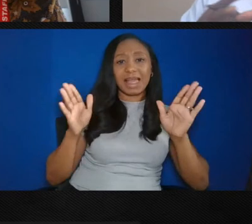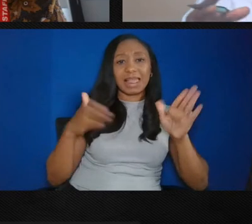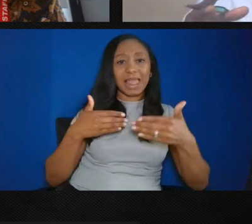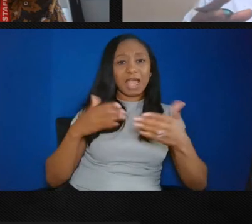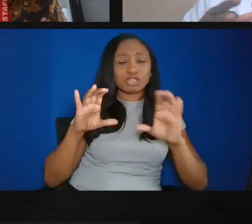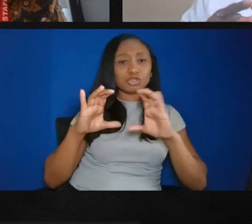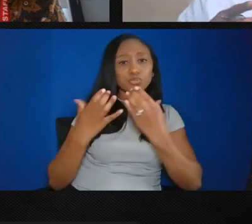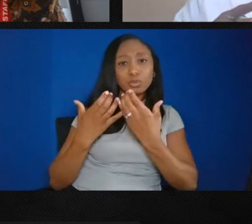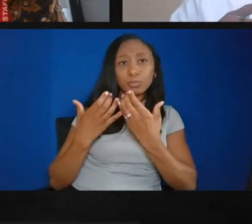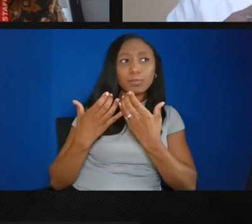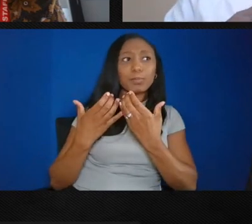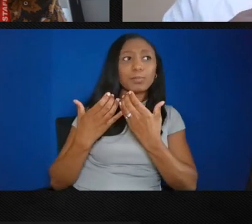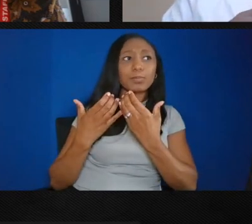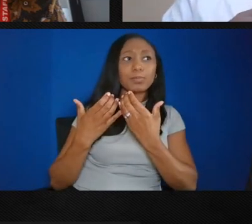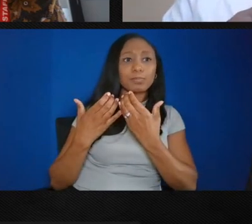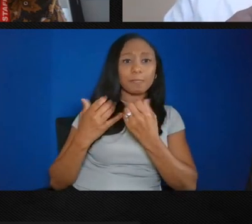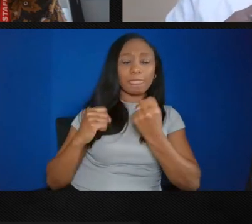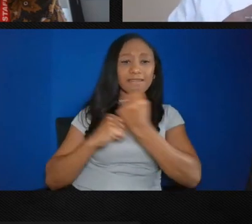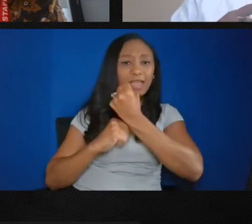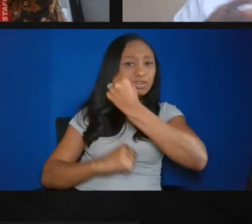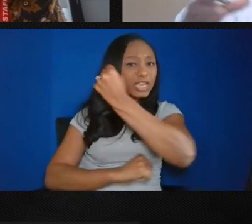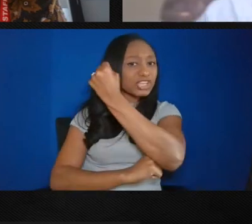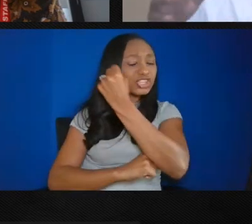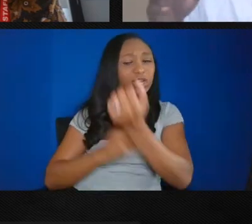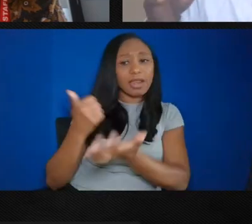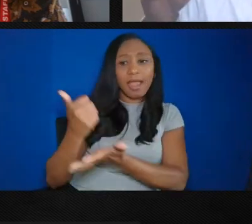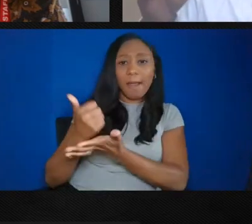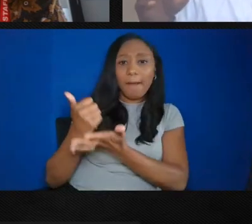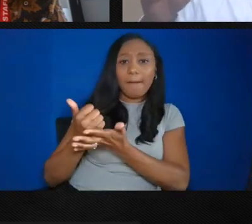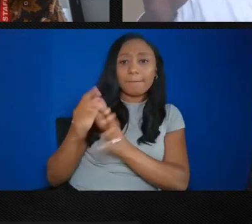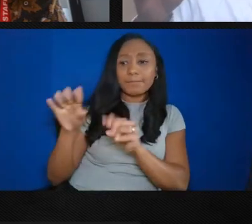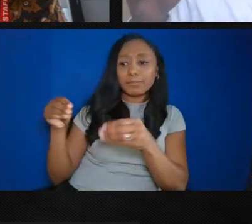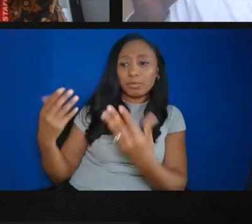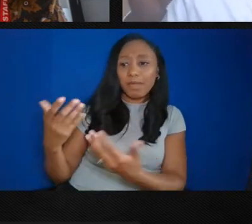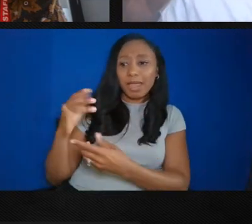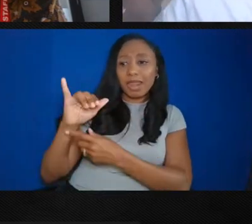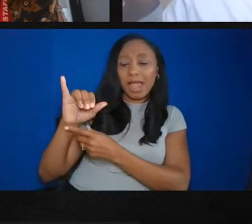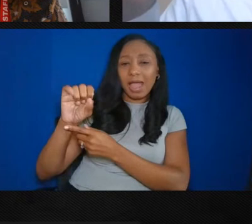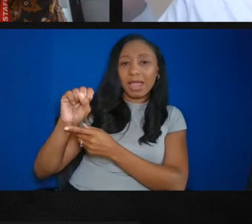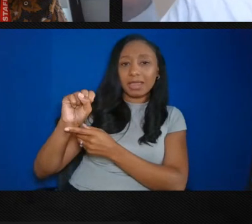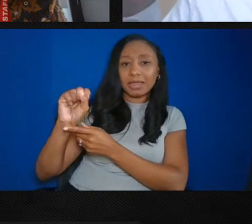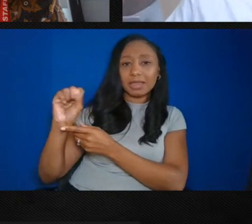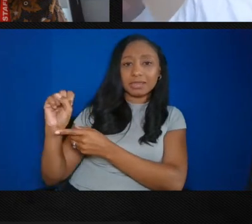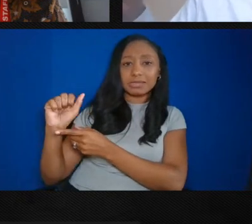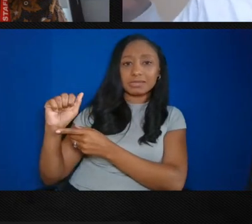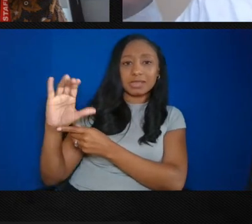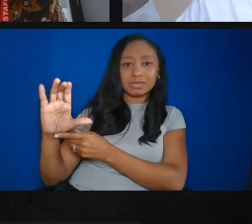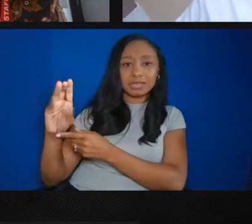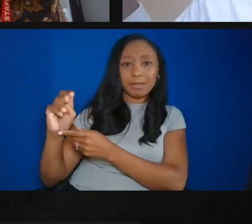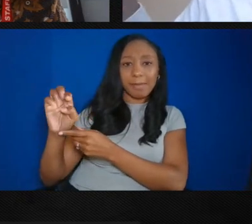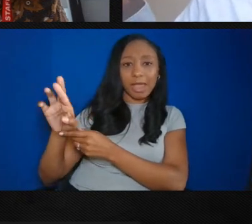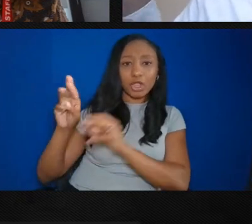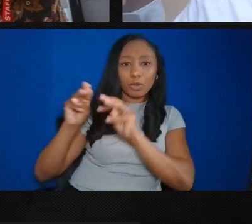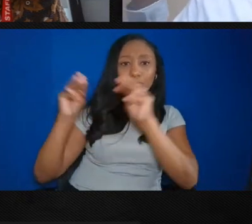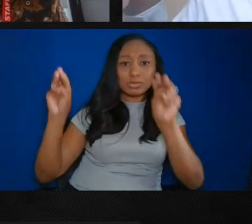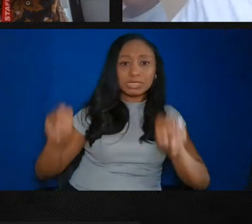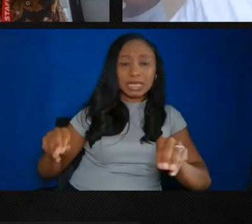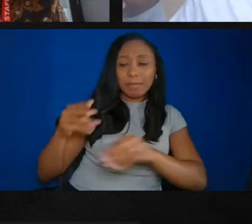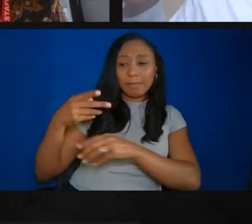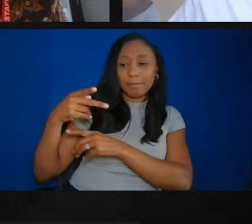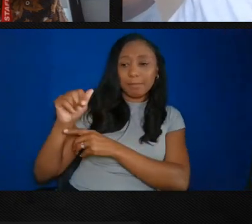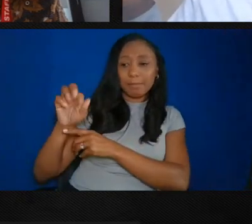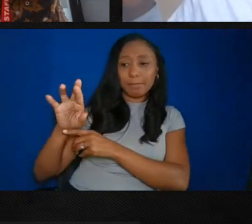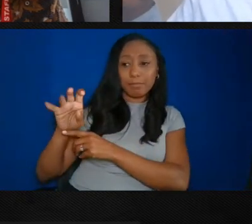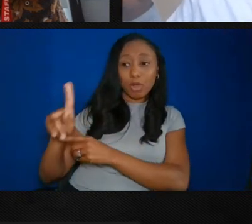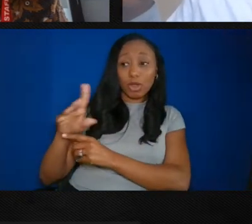Baltimore, Fells Point that put together the Isaac Myers Frederick Douglas Maritime Museum and Park. And